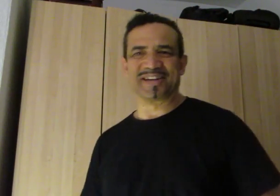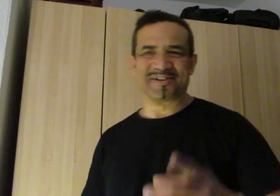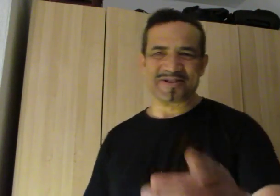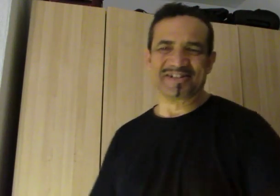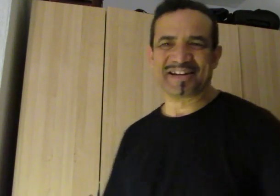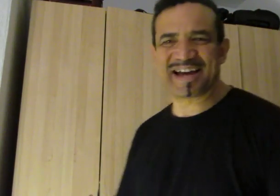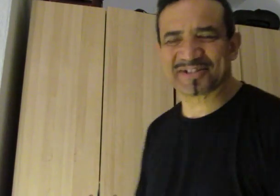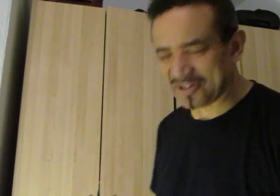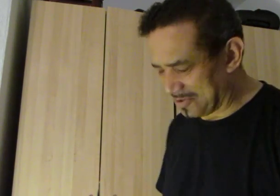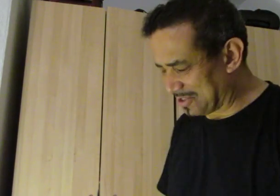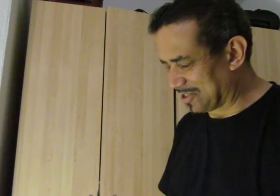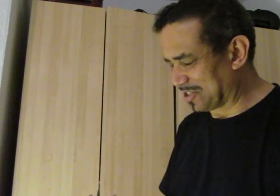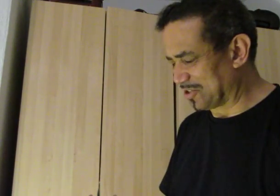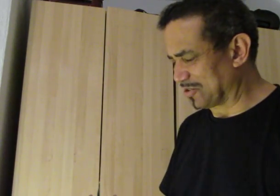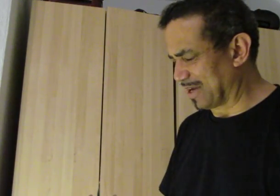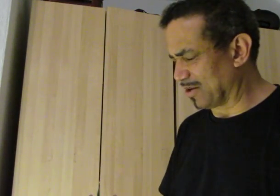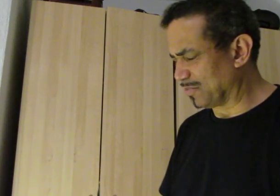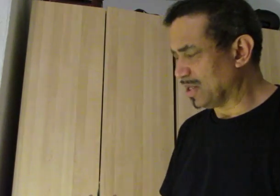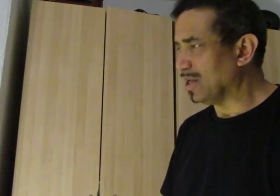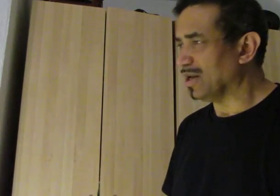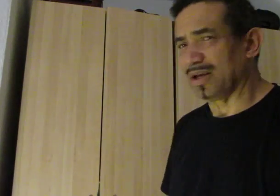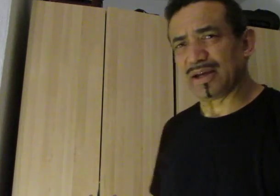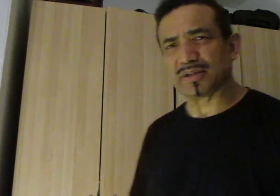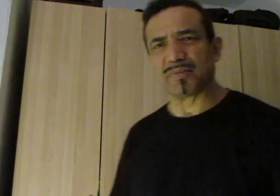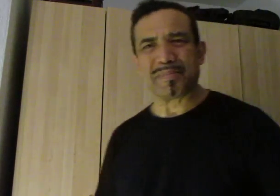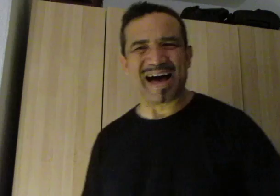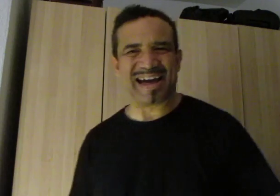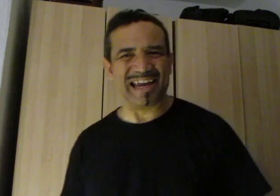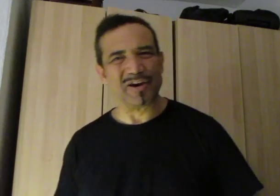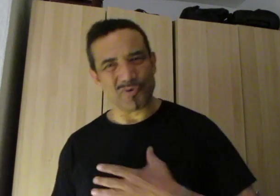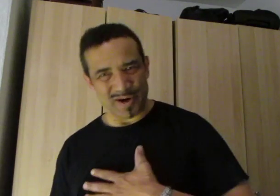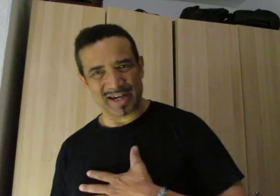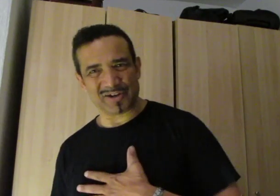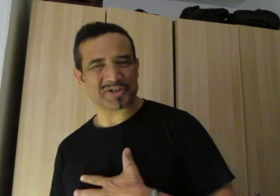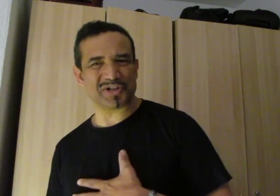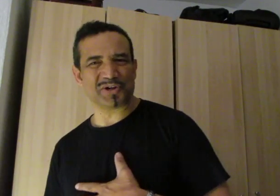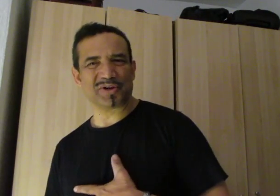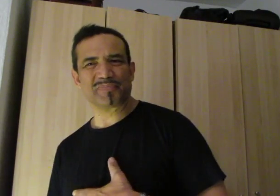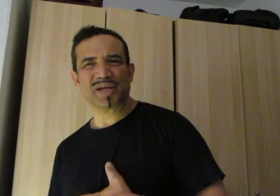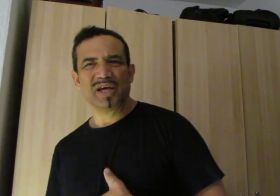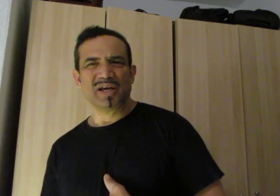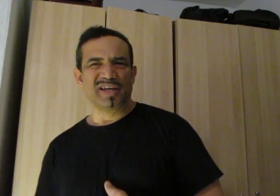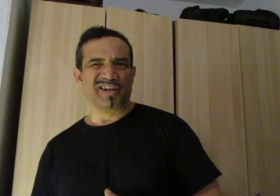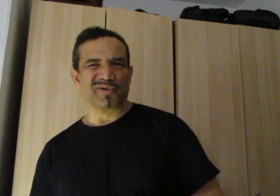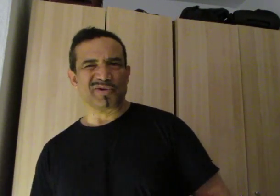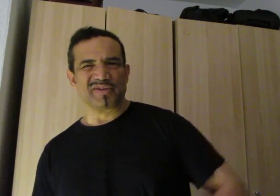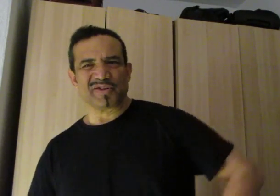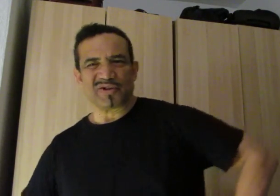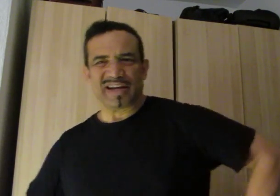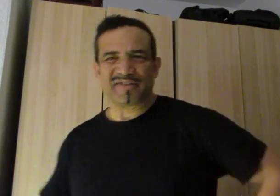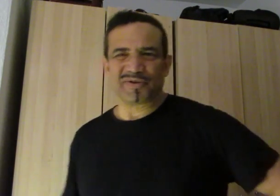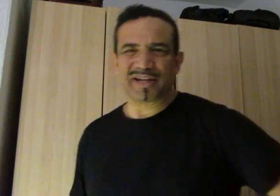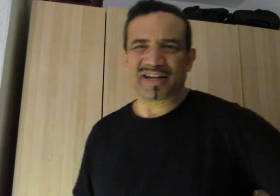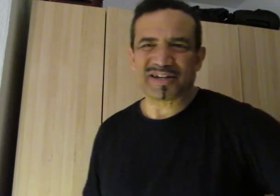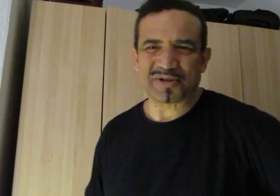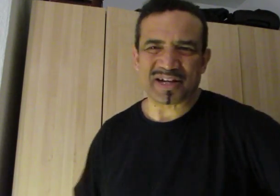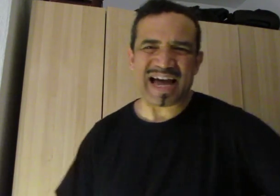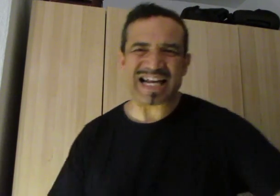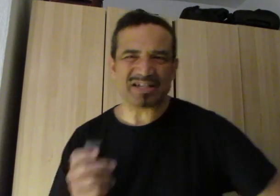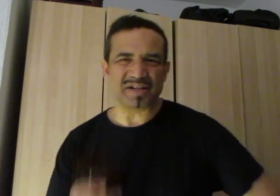okay last song I want to sing to you now is my way because you know you know when you're living your life you like to say I did